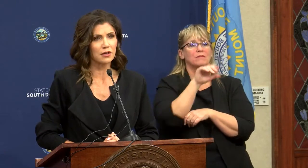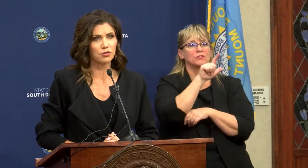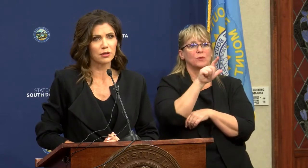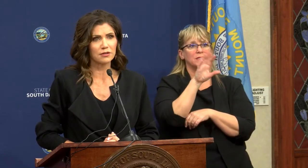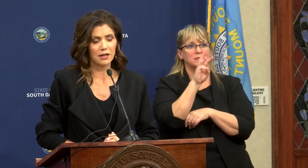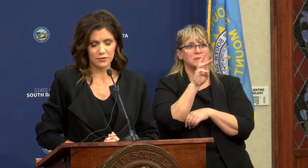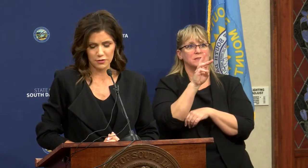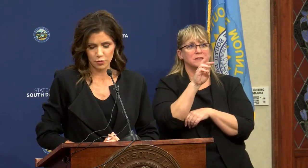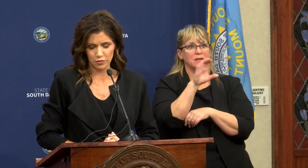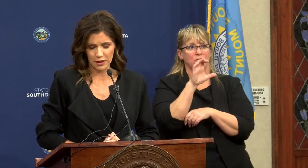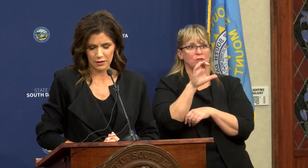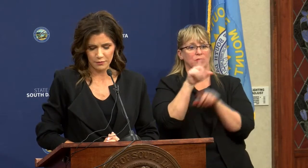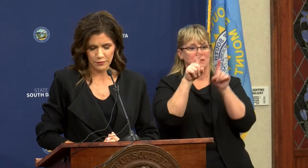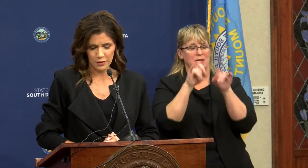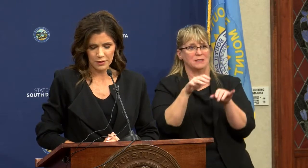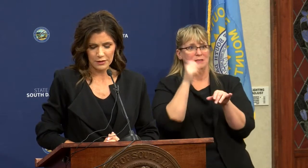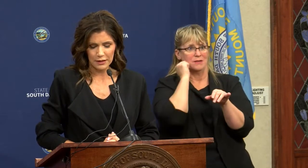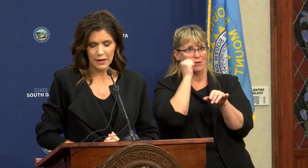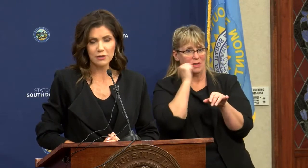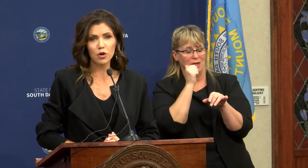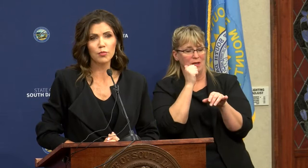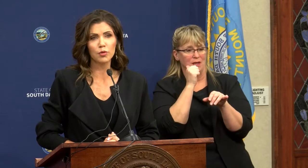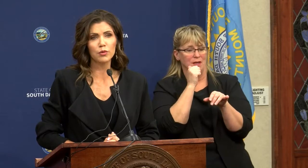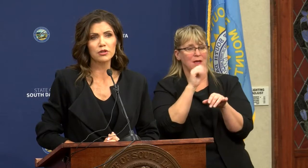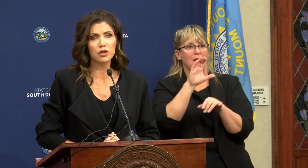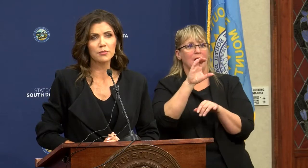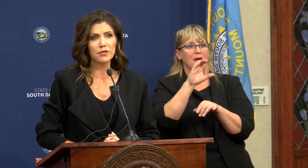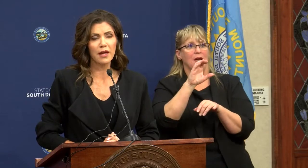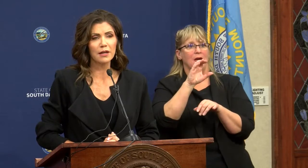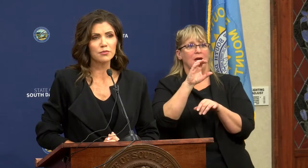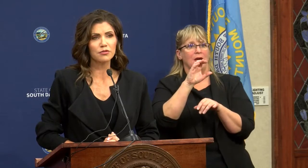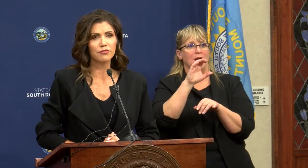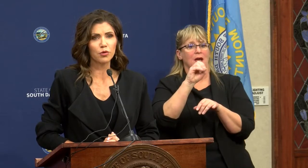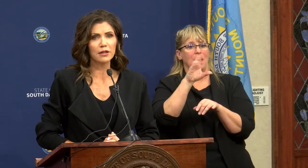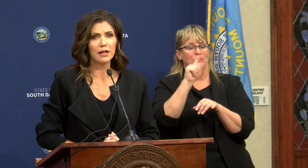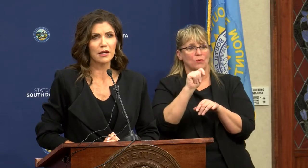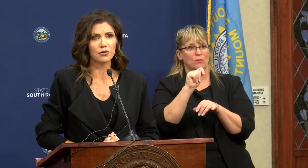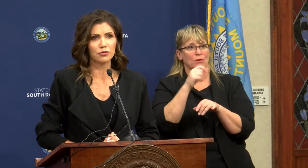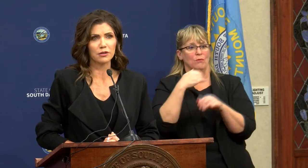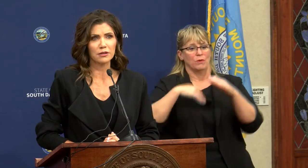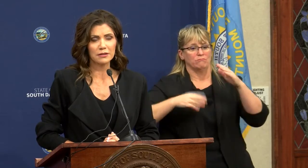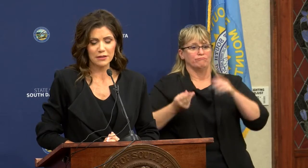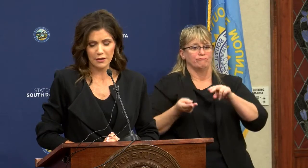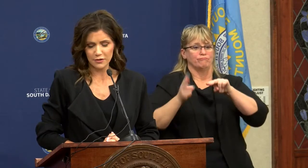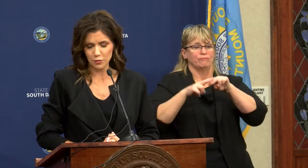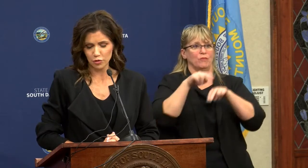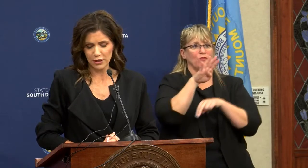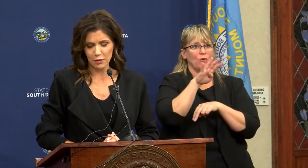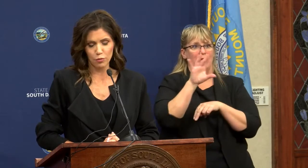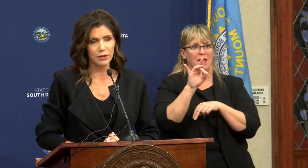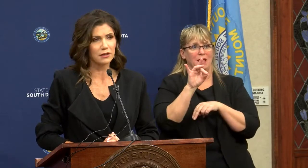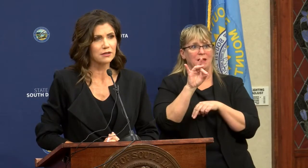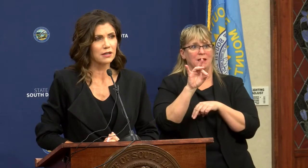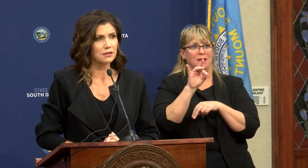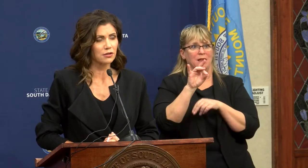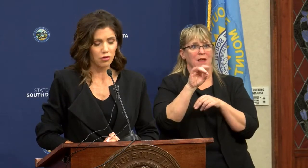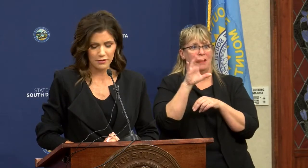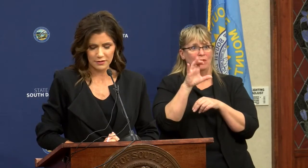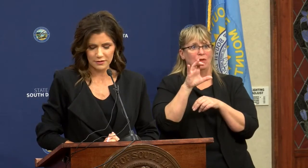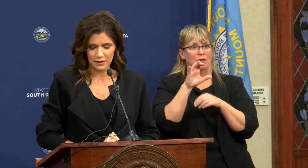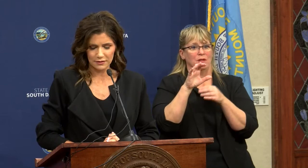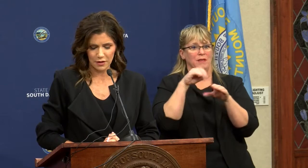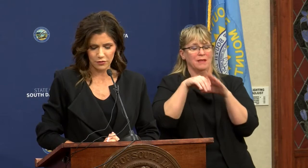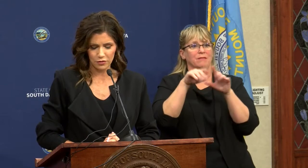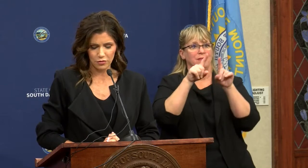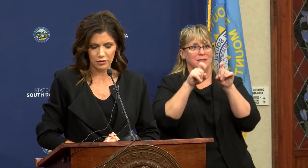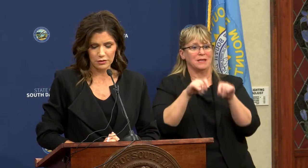,600 tests per day. In October, we jumped that up to 4,800 tests per day were being conducted across